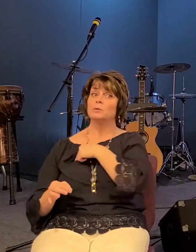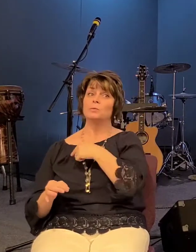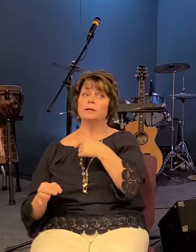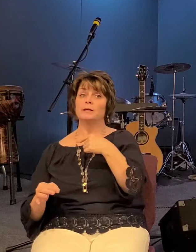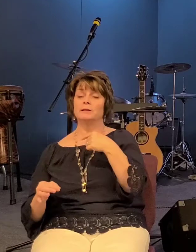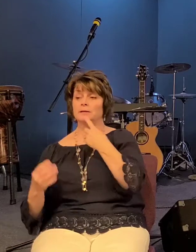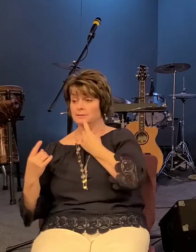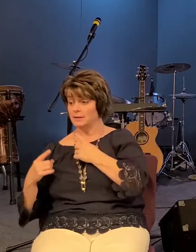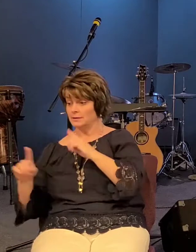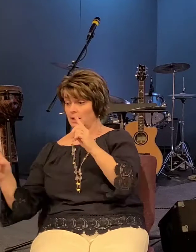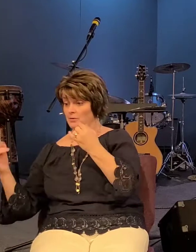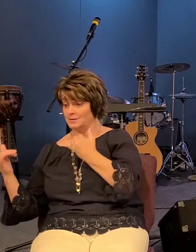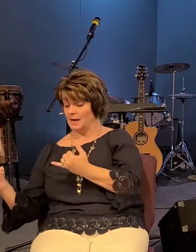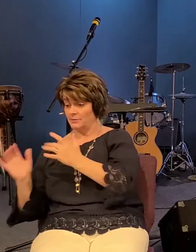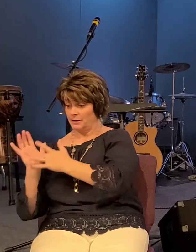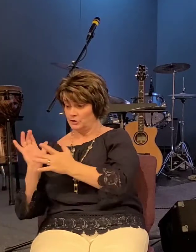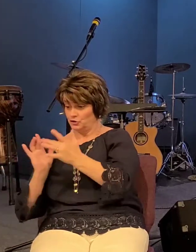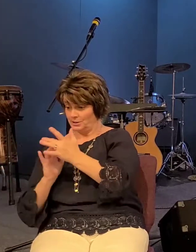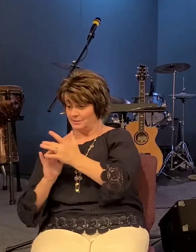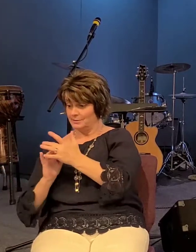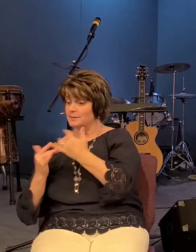then when we meet jesus